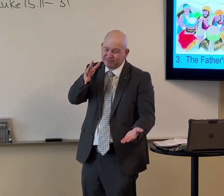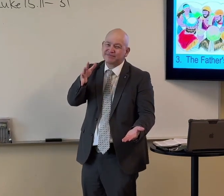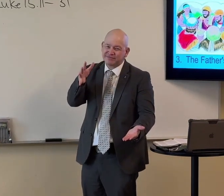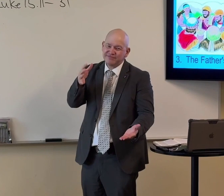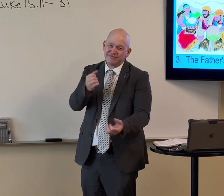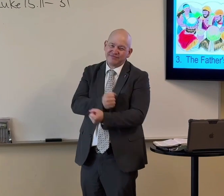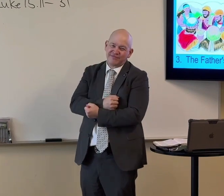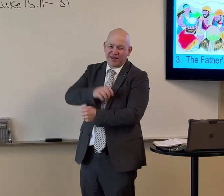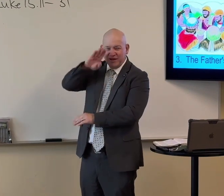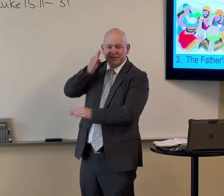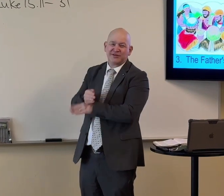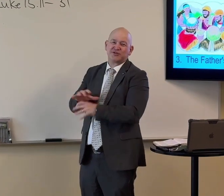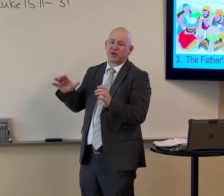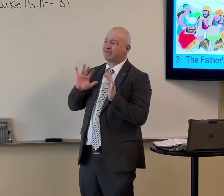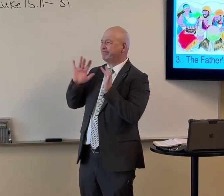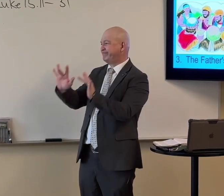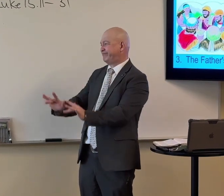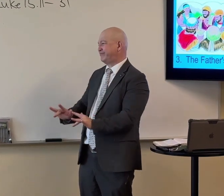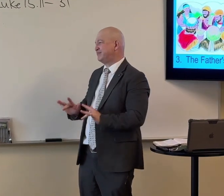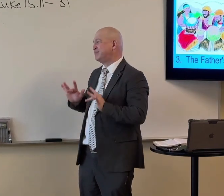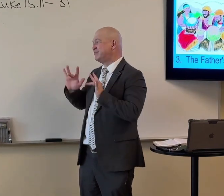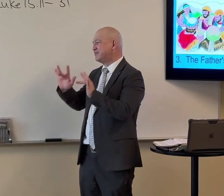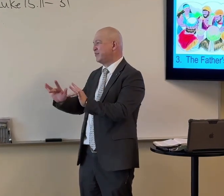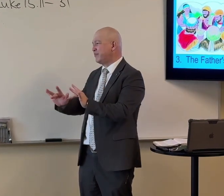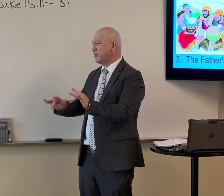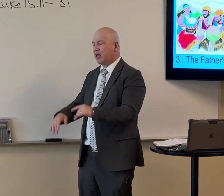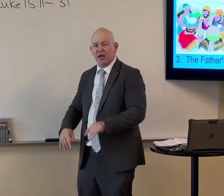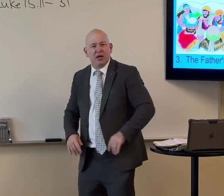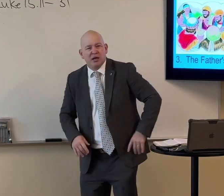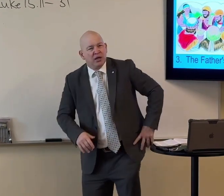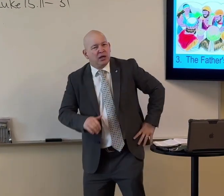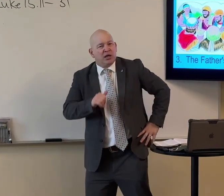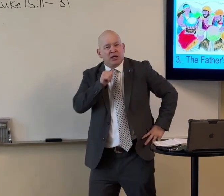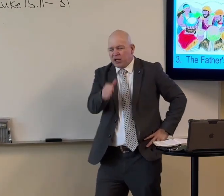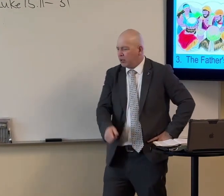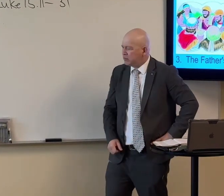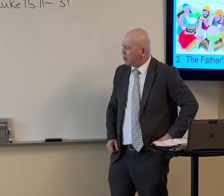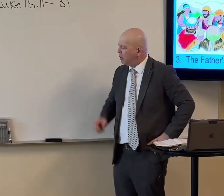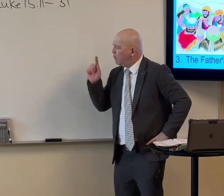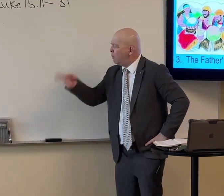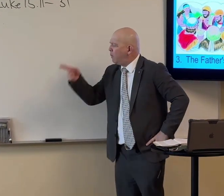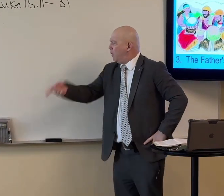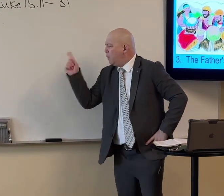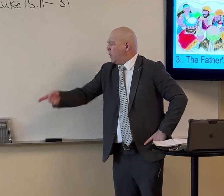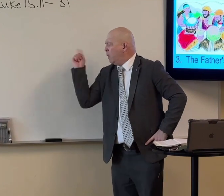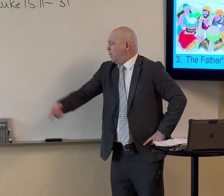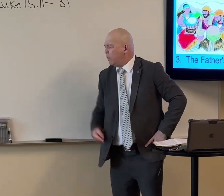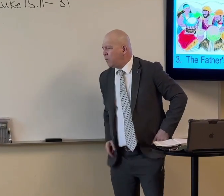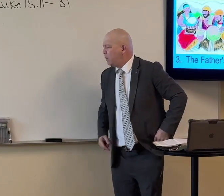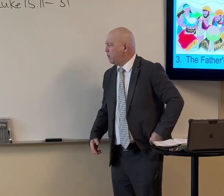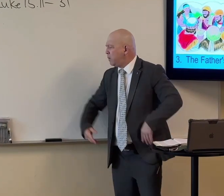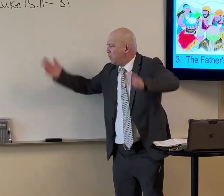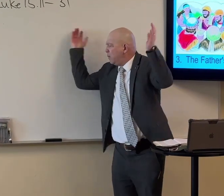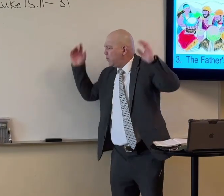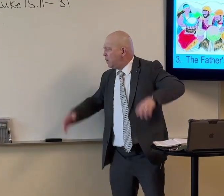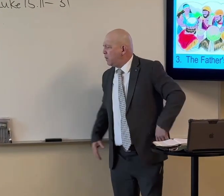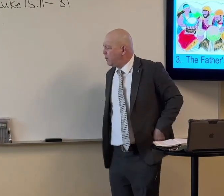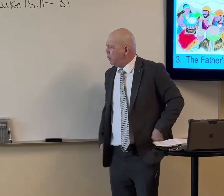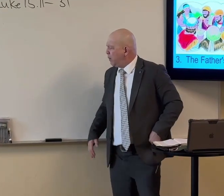As just as this father's love for his son. God's love is merciful. He didn't get in his face. And he didn't say.